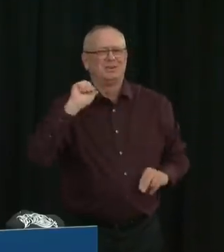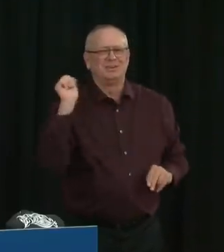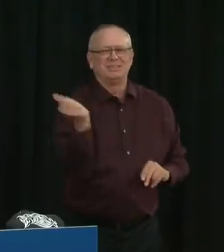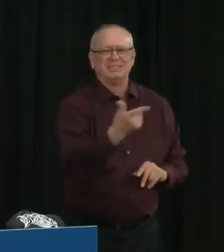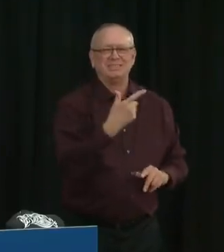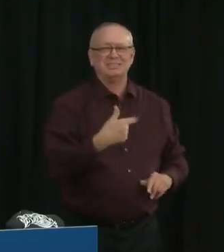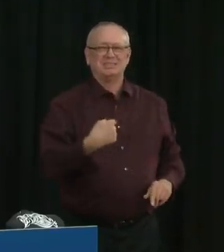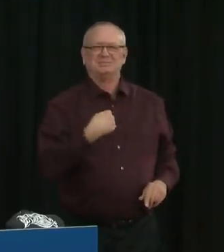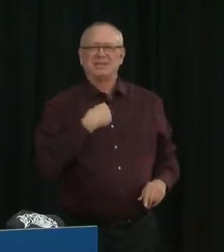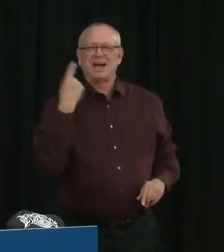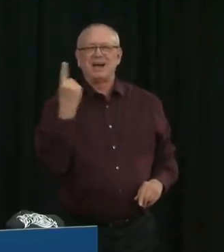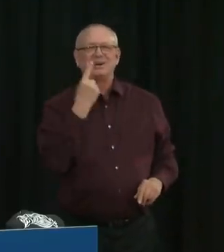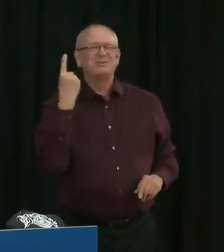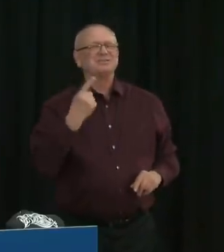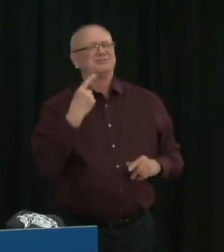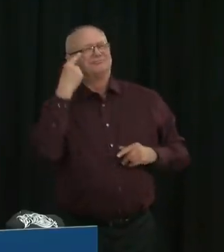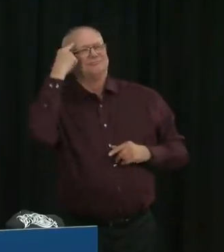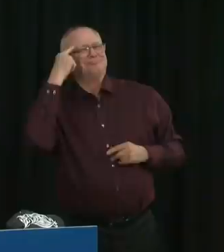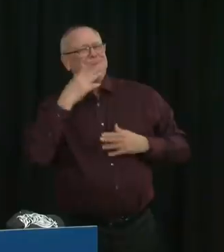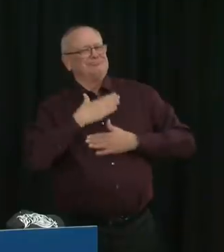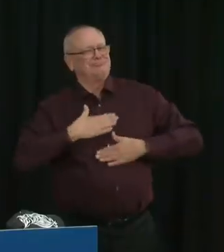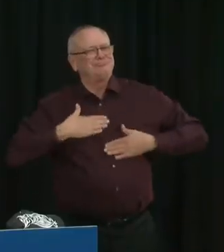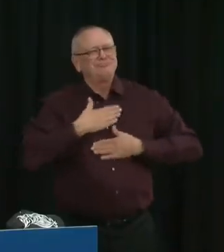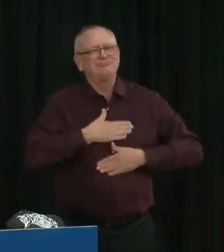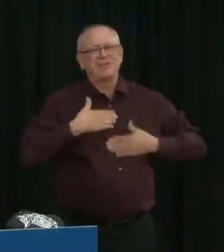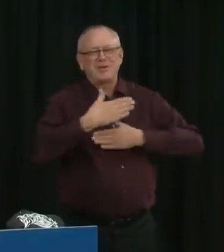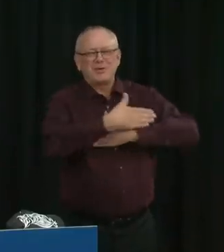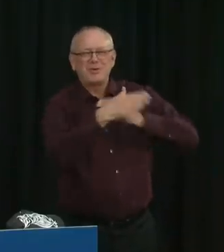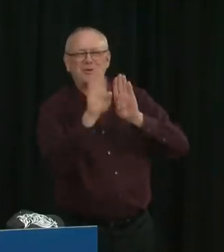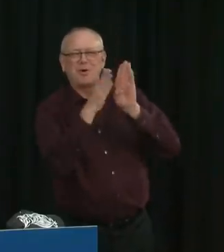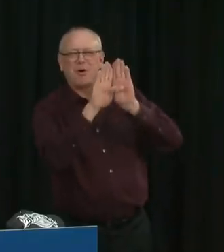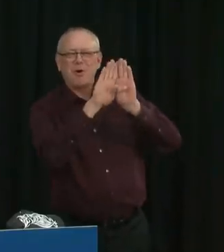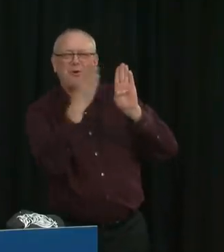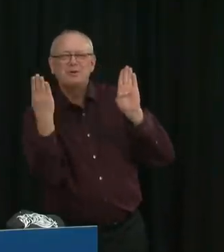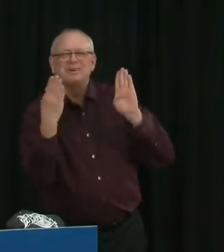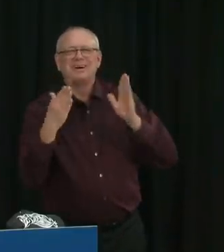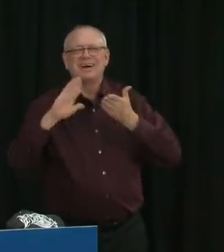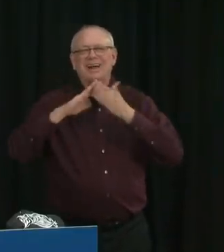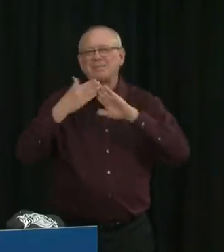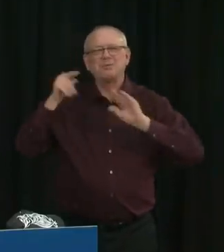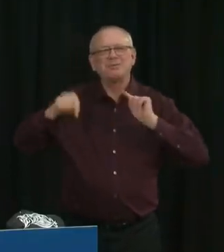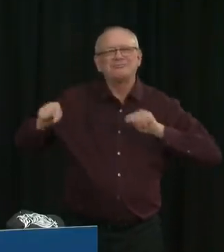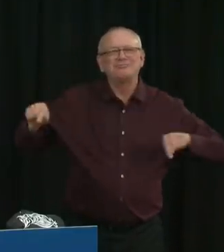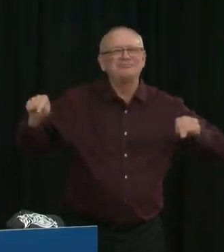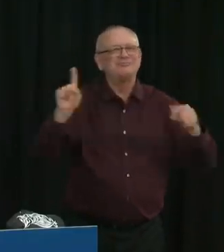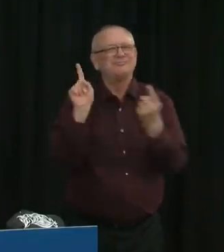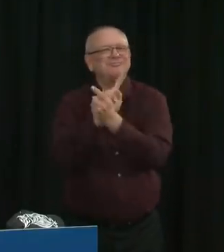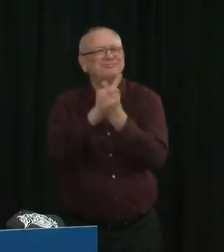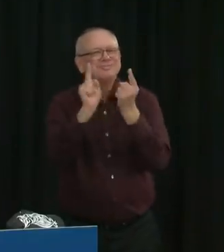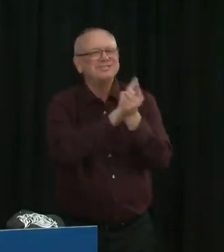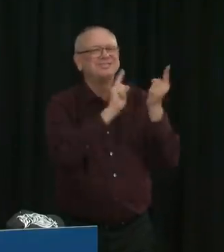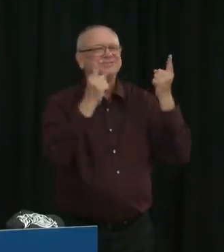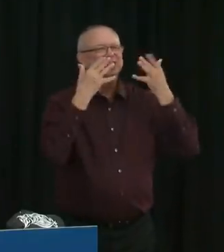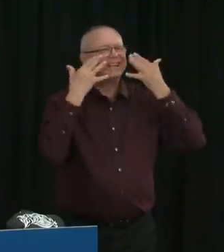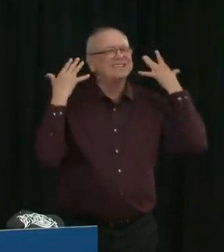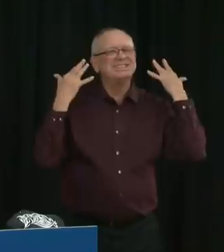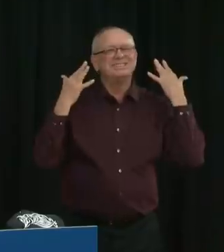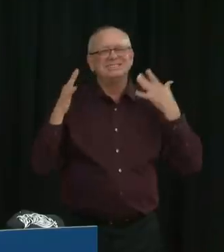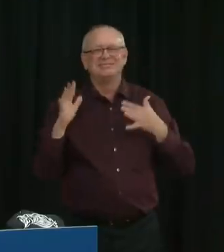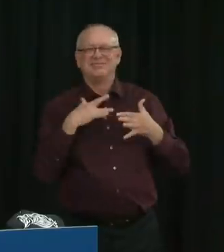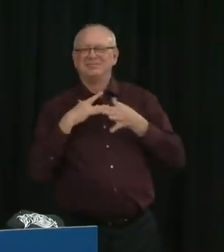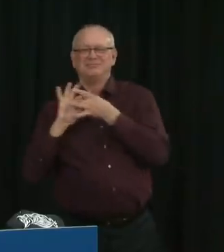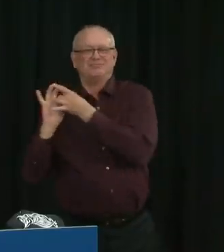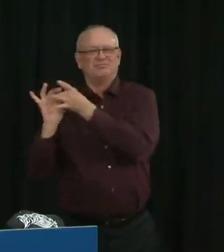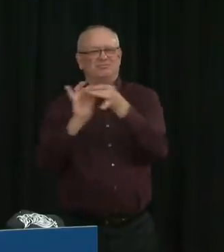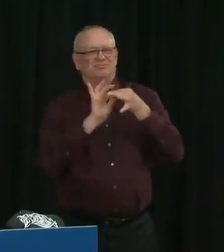the fact that we open our doors to our neighbours to celebrate this holiday. And to me, it embodies the community-oriented spirit that